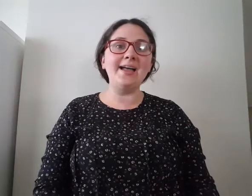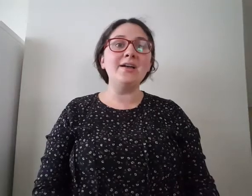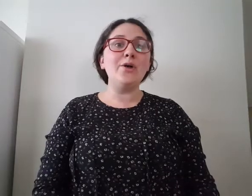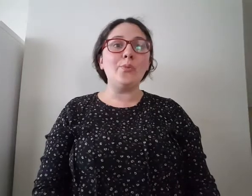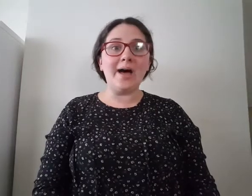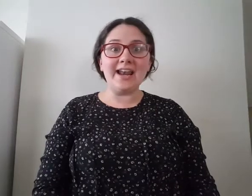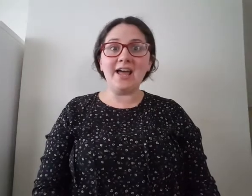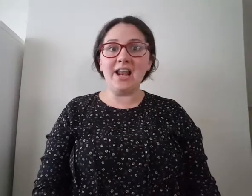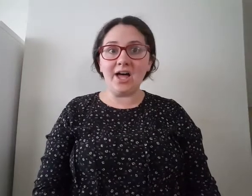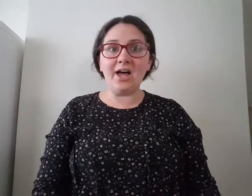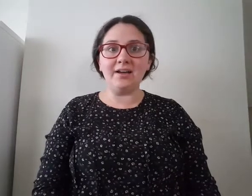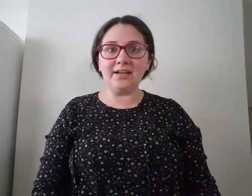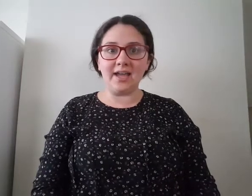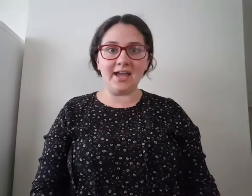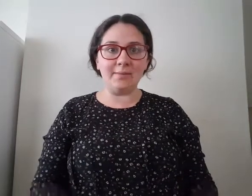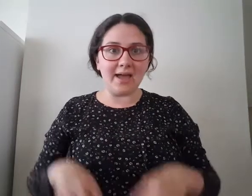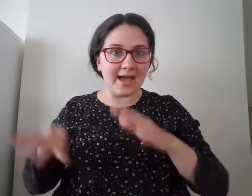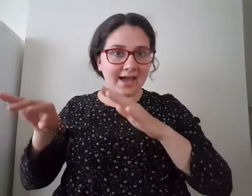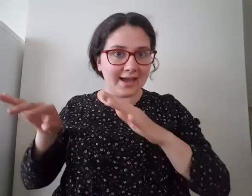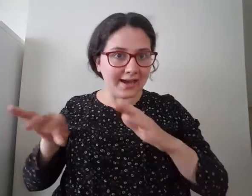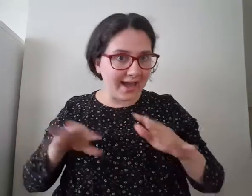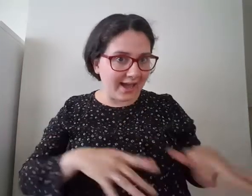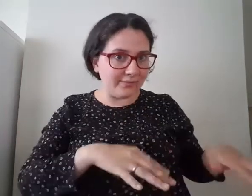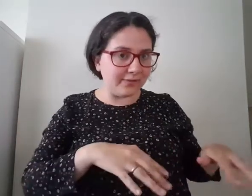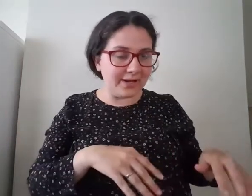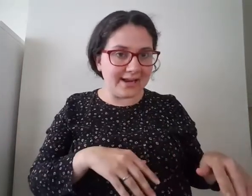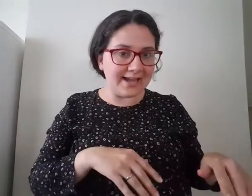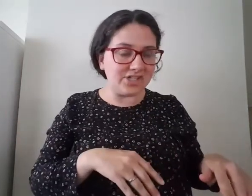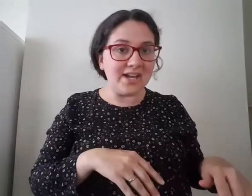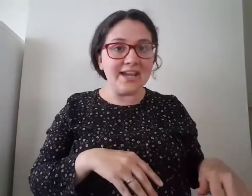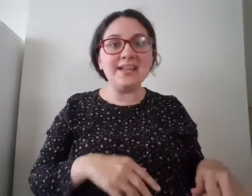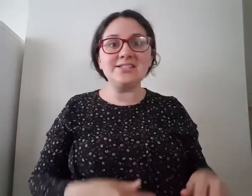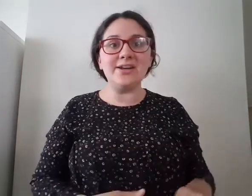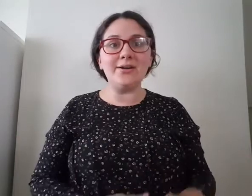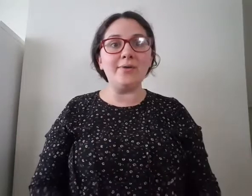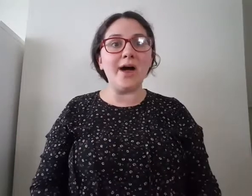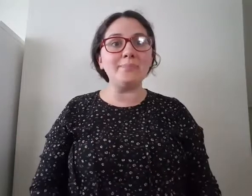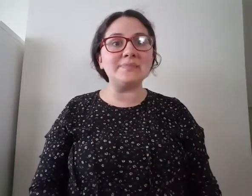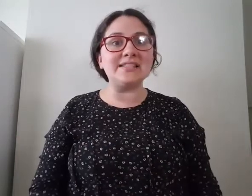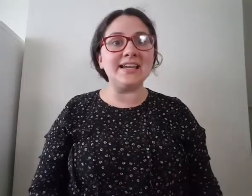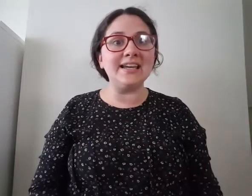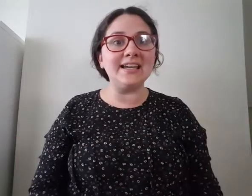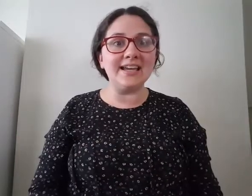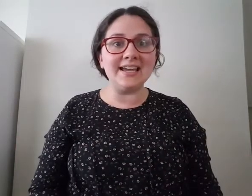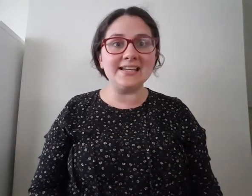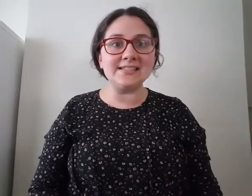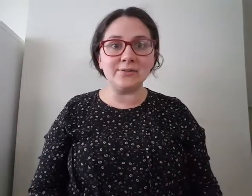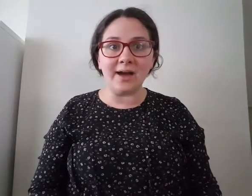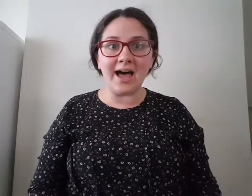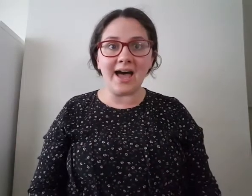when along came an avalanche interrupting his cry